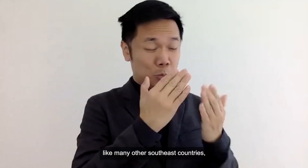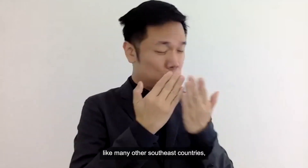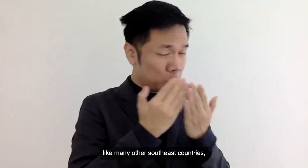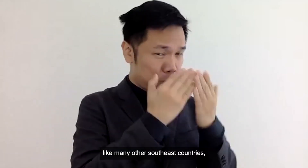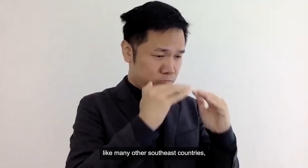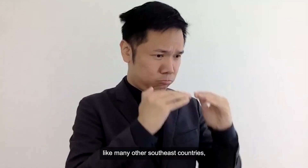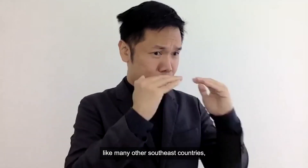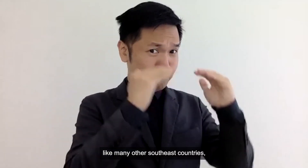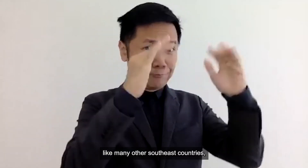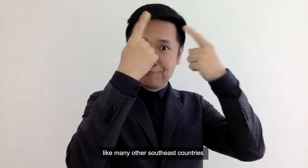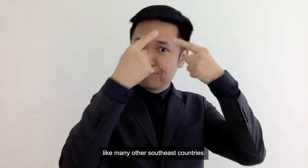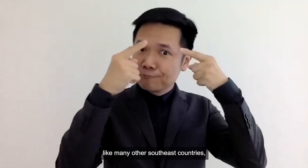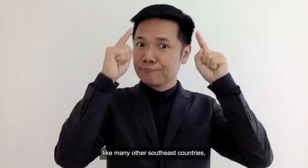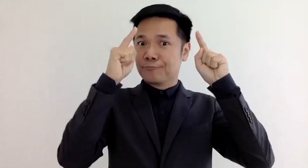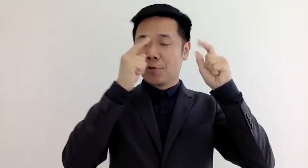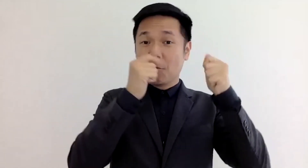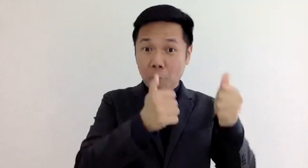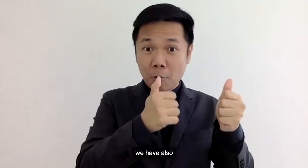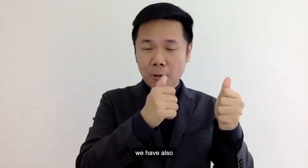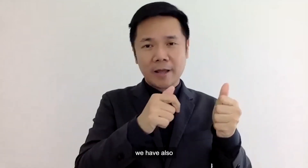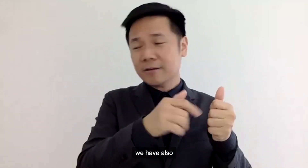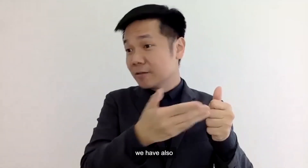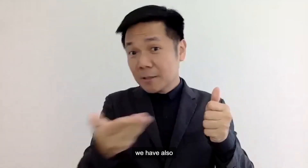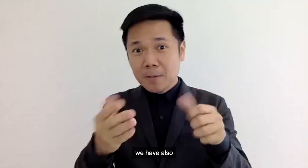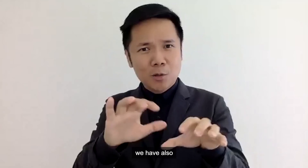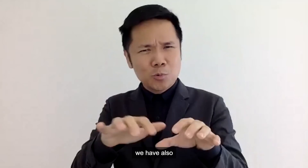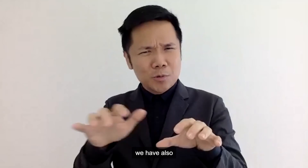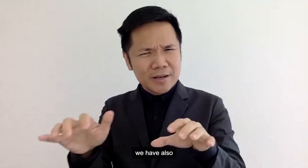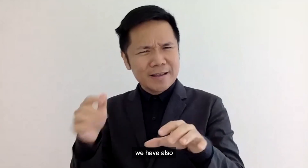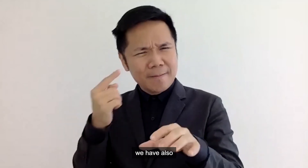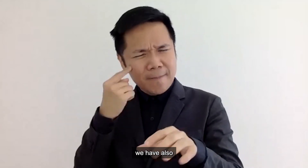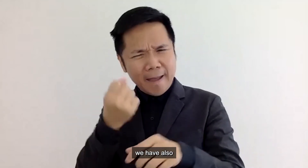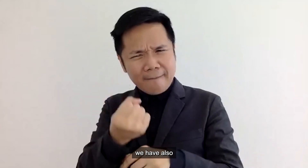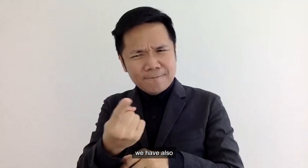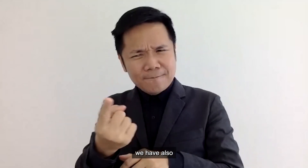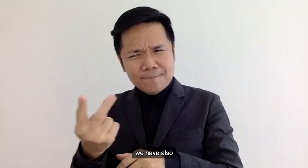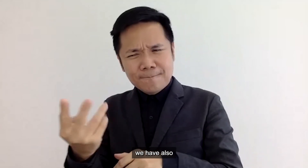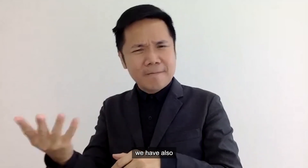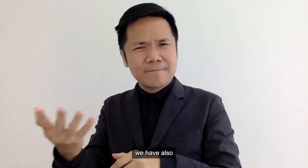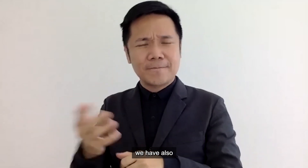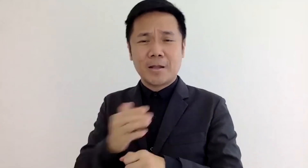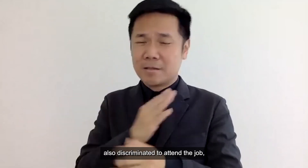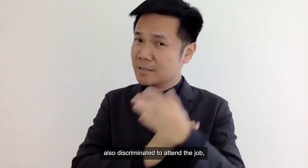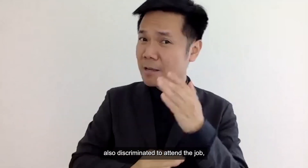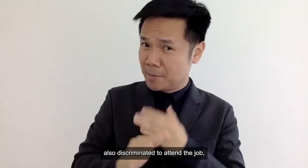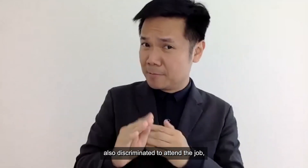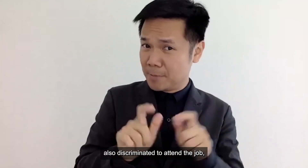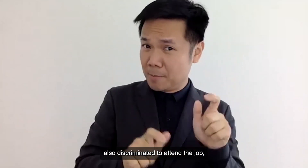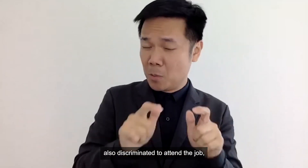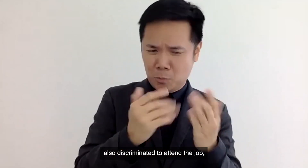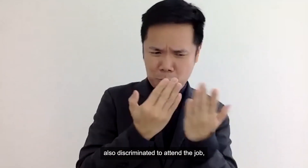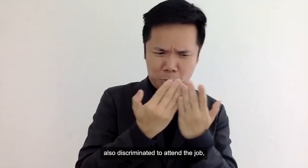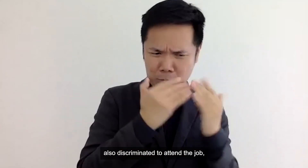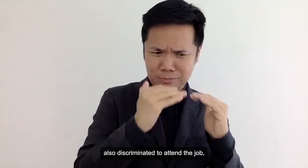like many other countries countries we have also also also